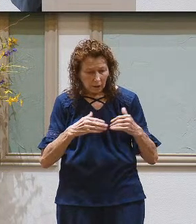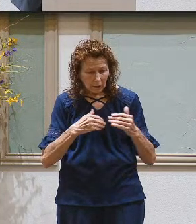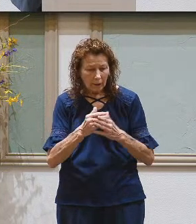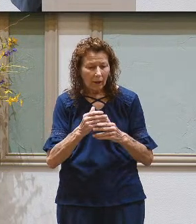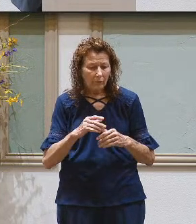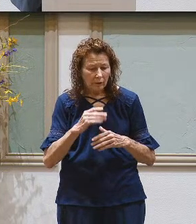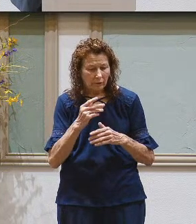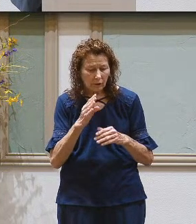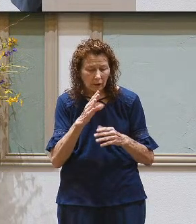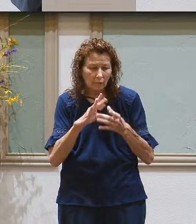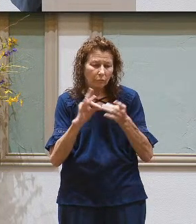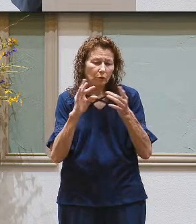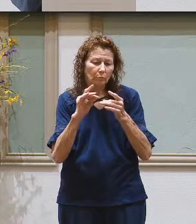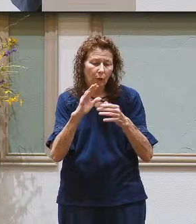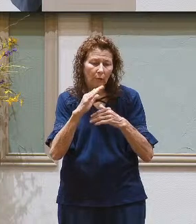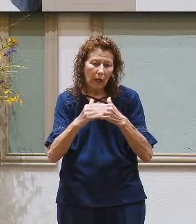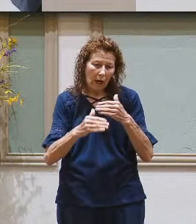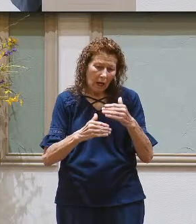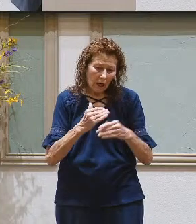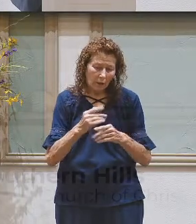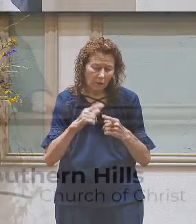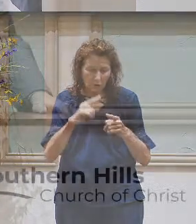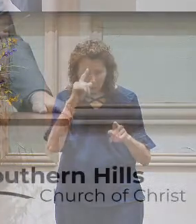spoke kindly to them.